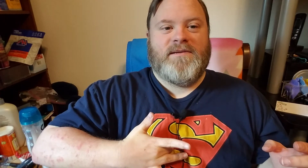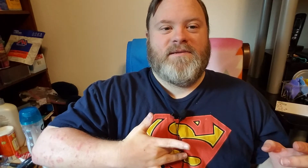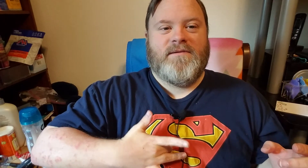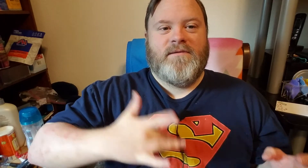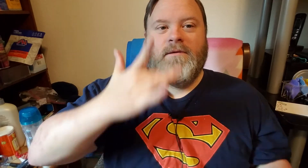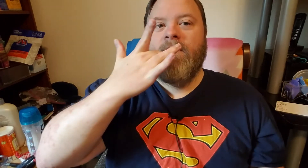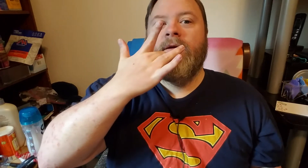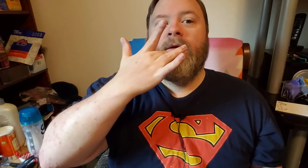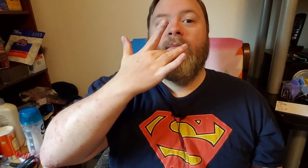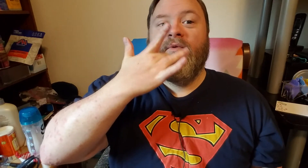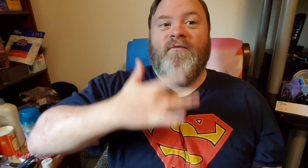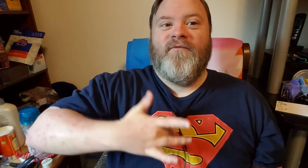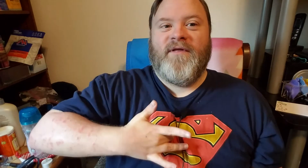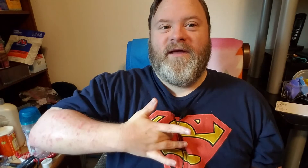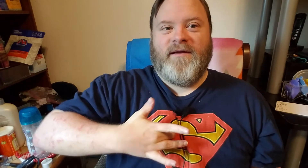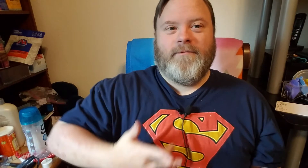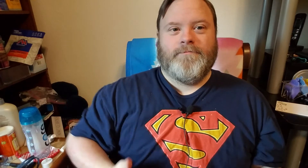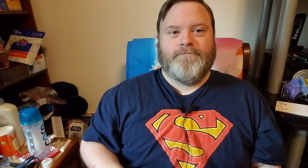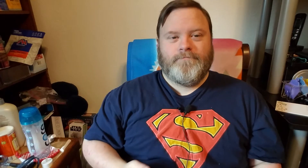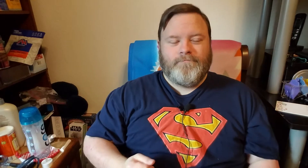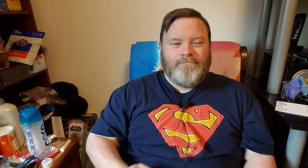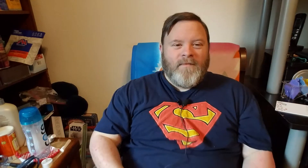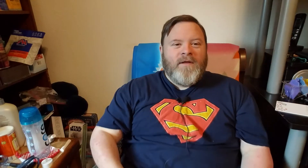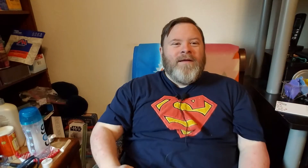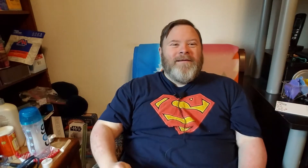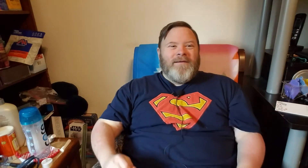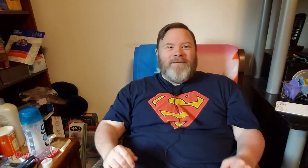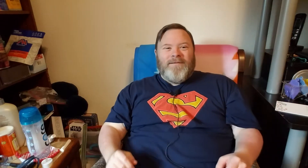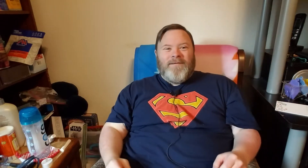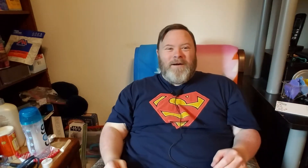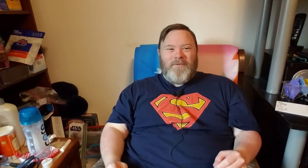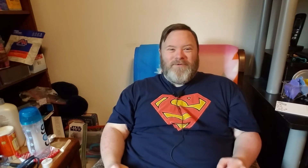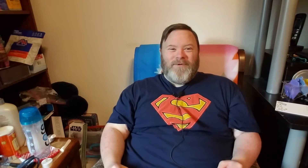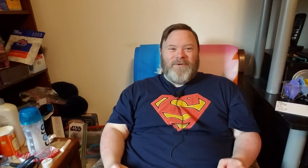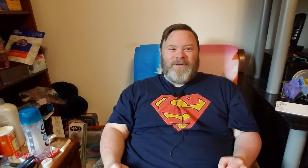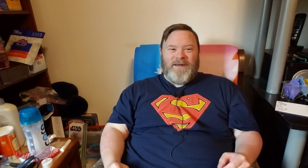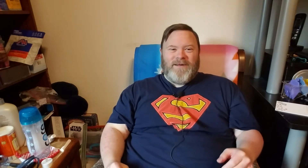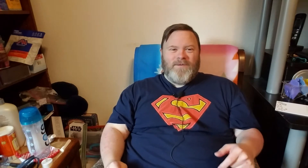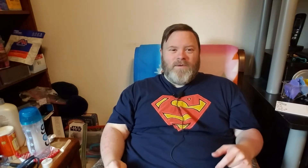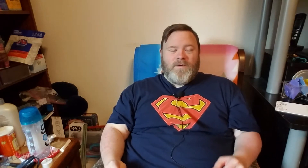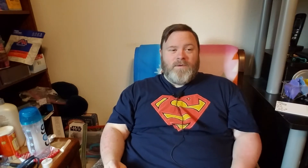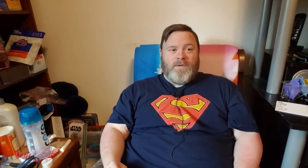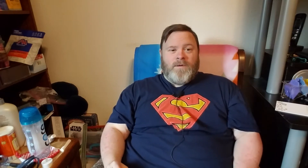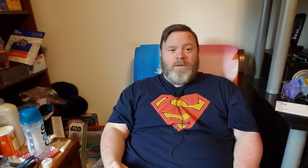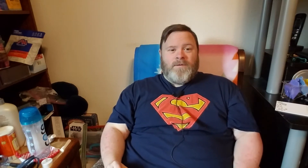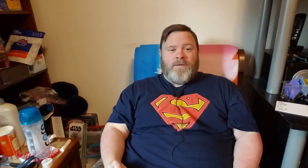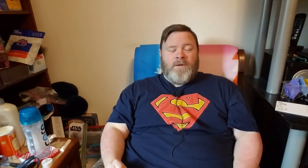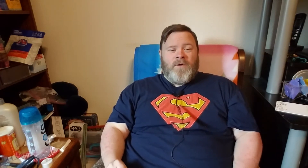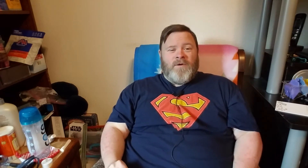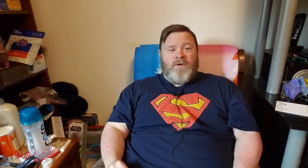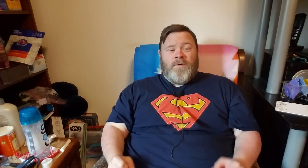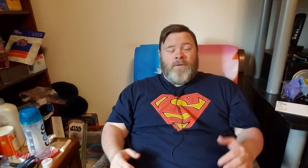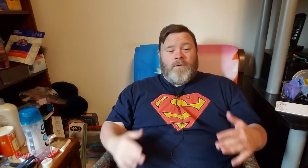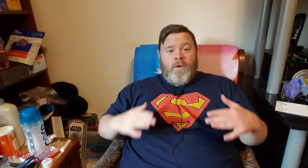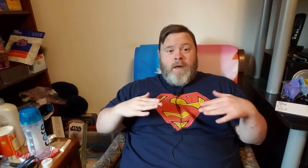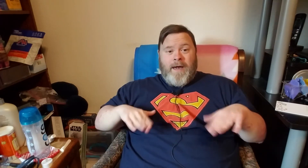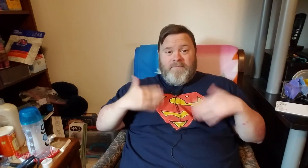birthday I won't do it again happy